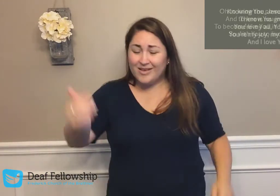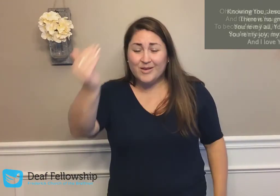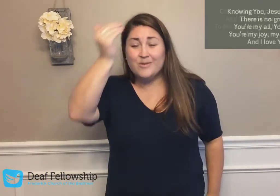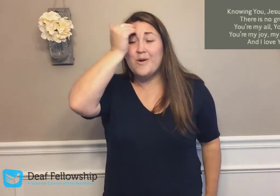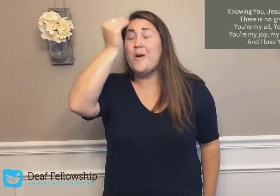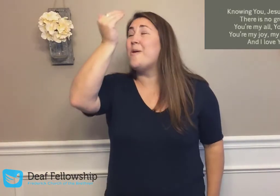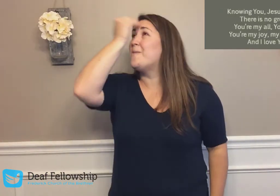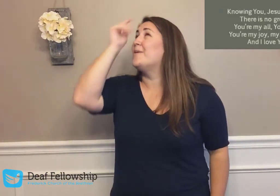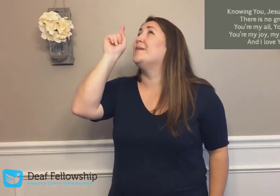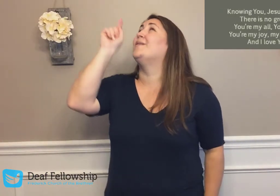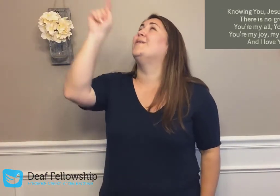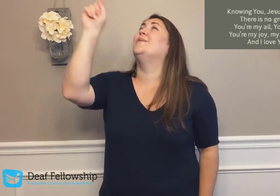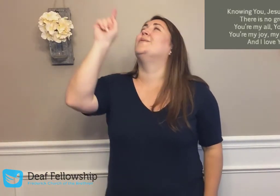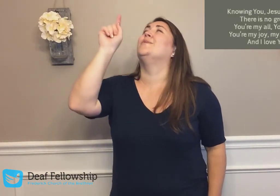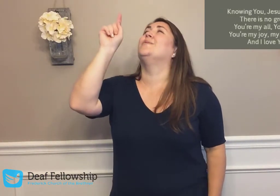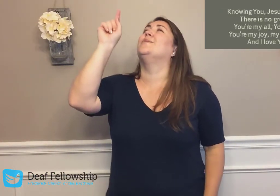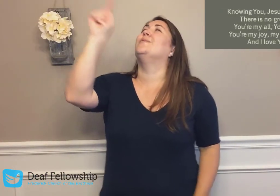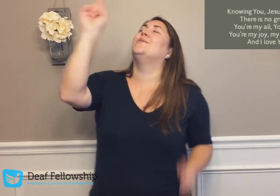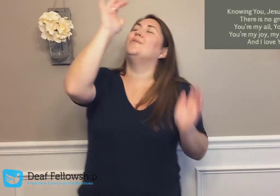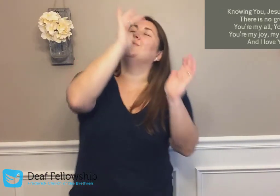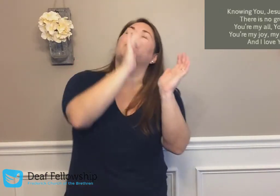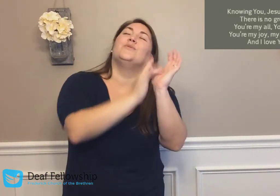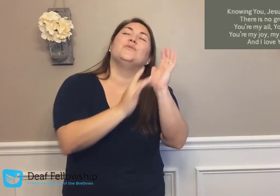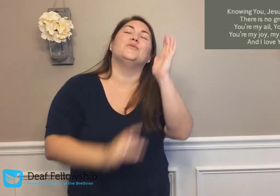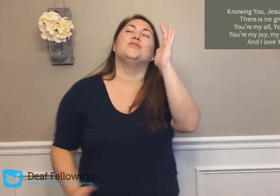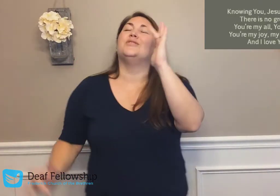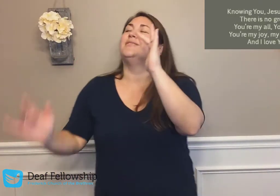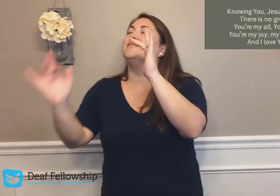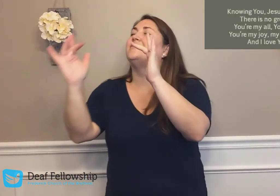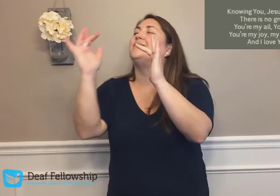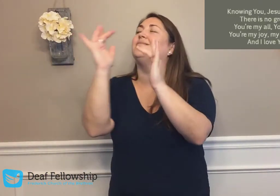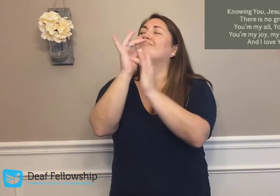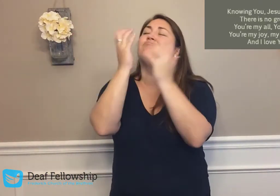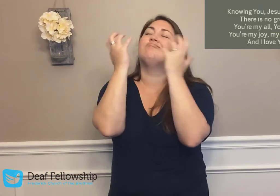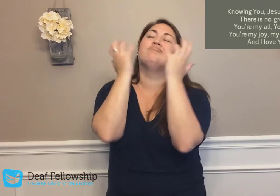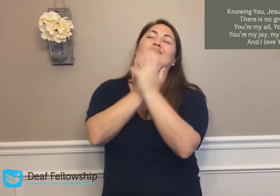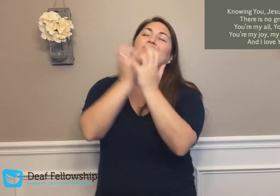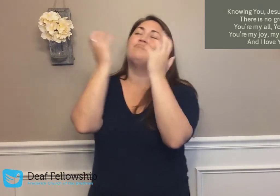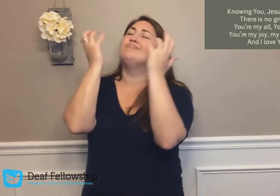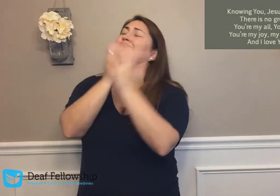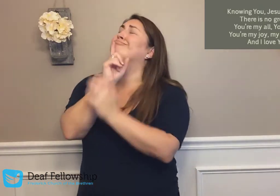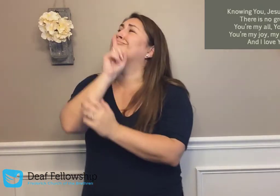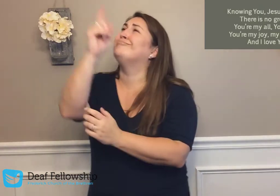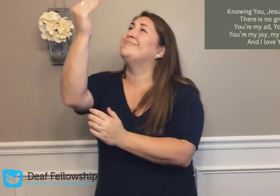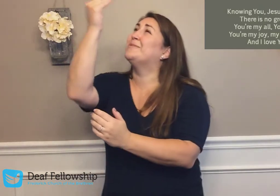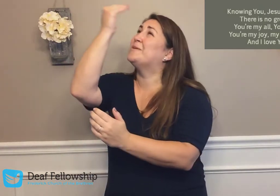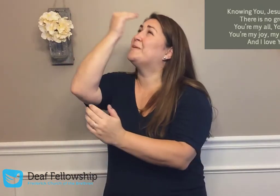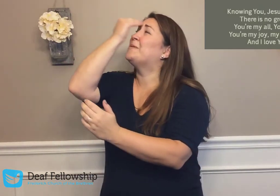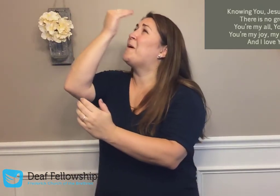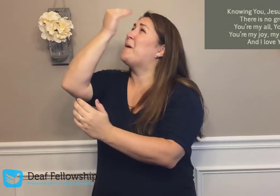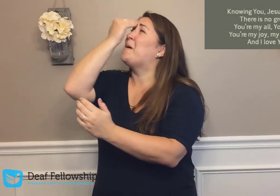Knowing You, Jesus Knowing